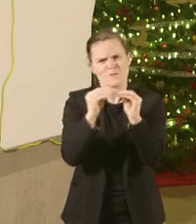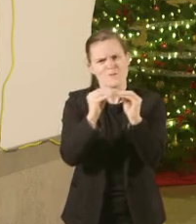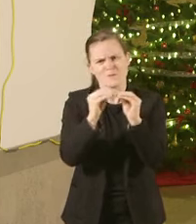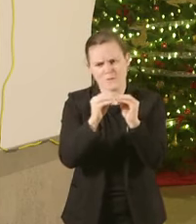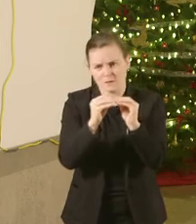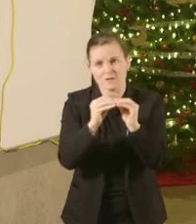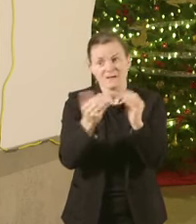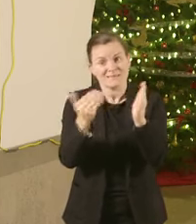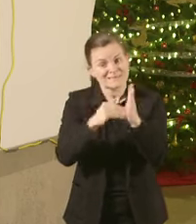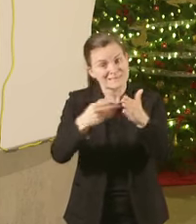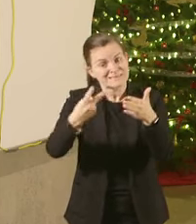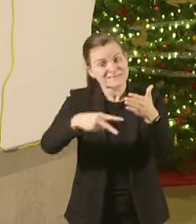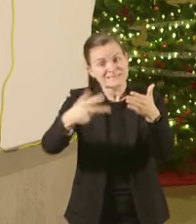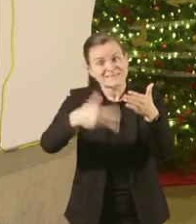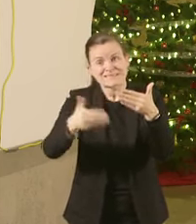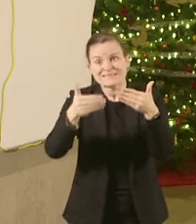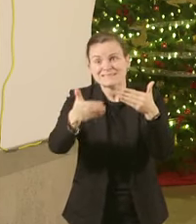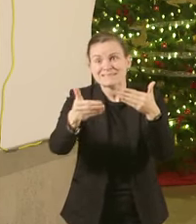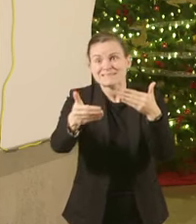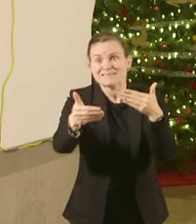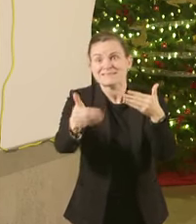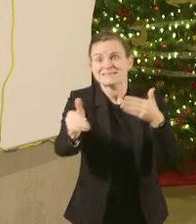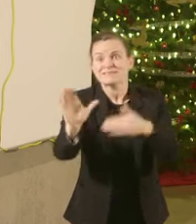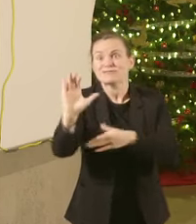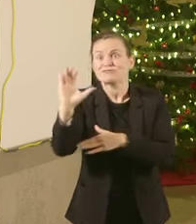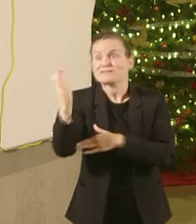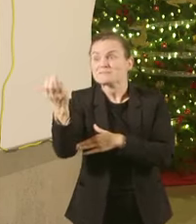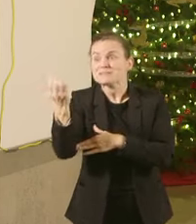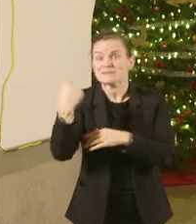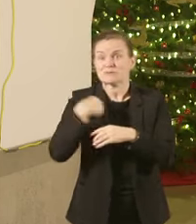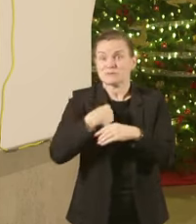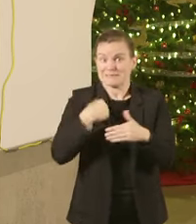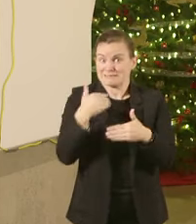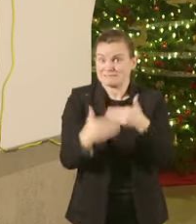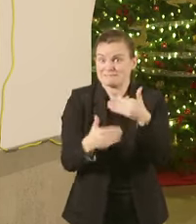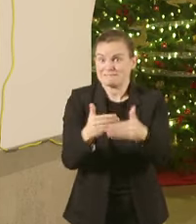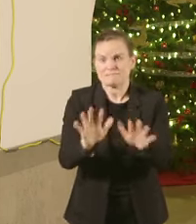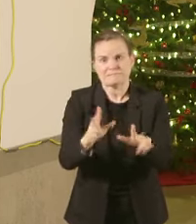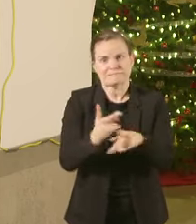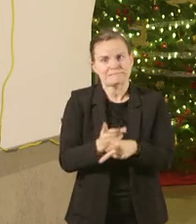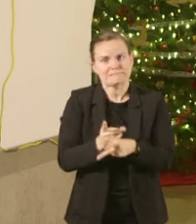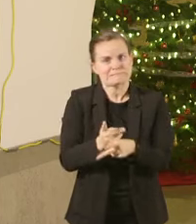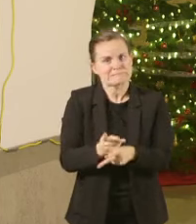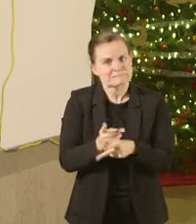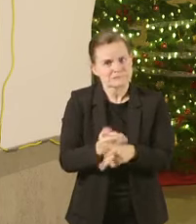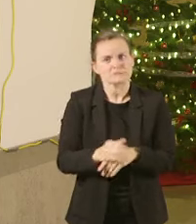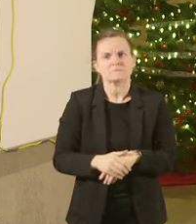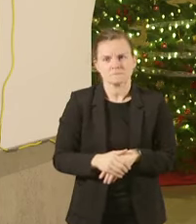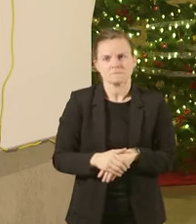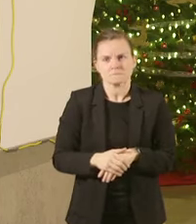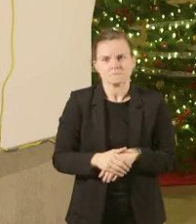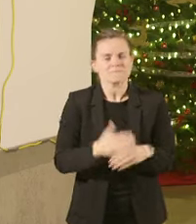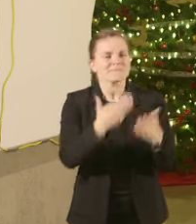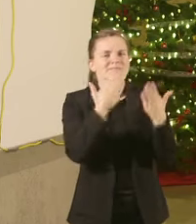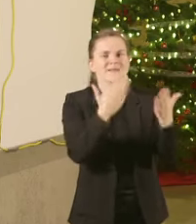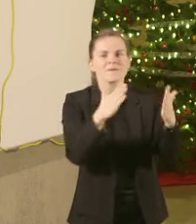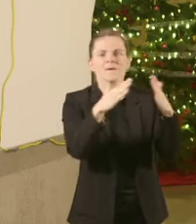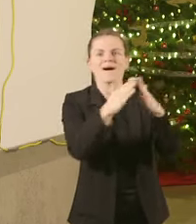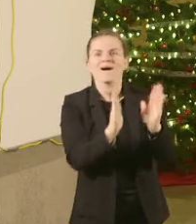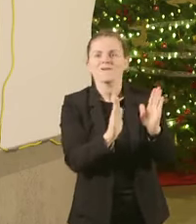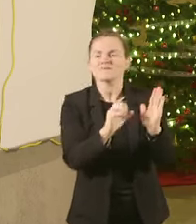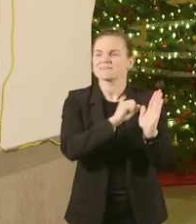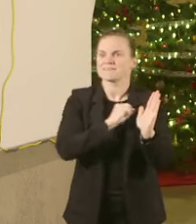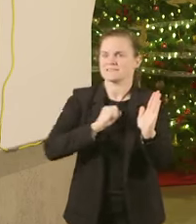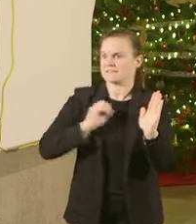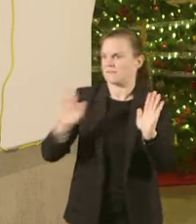are critical as we move forward on that I also want to thank the House and the Senate for their leadership on the supplemental bill